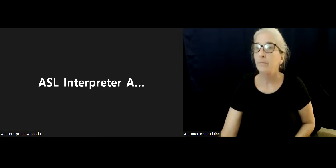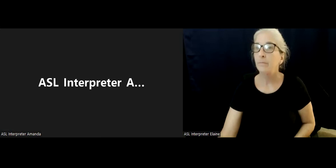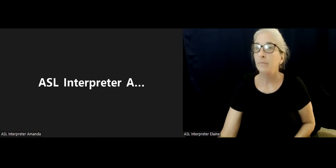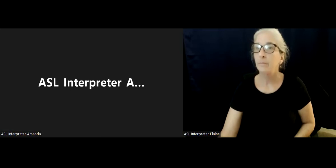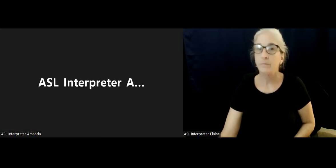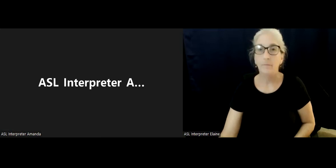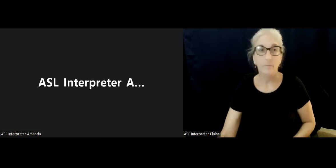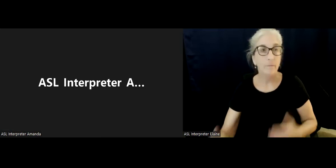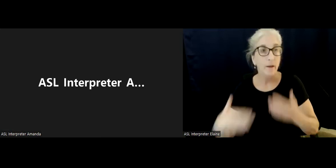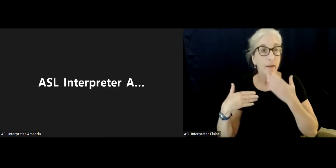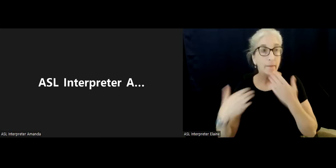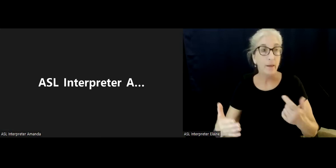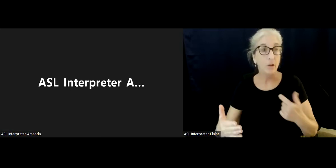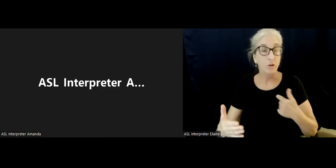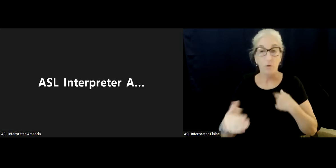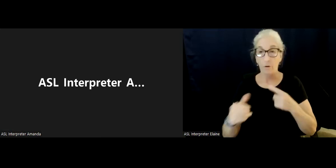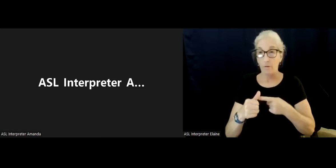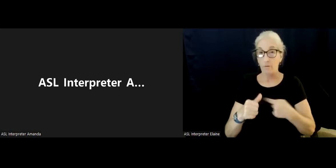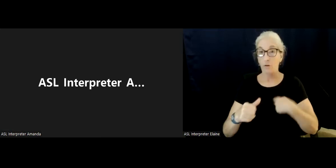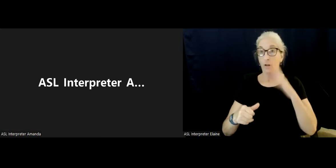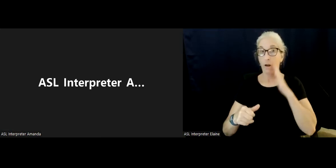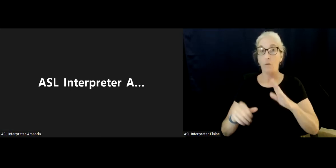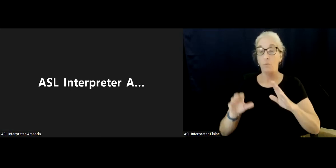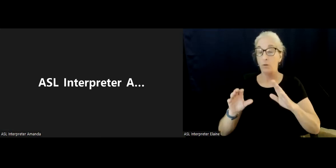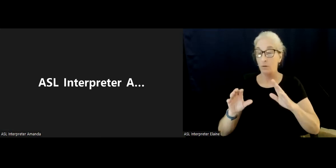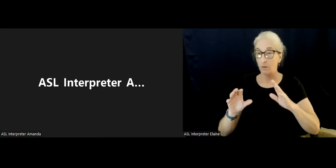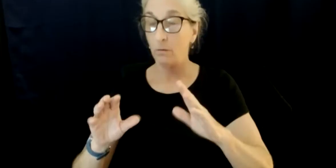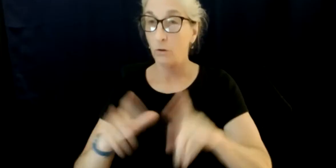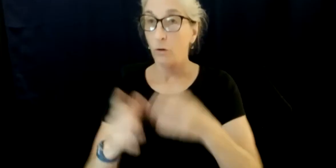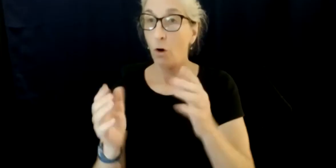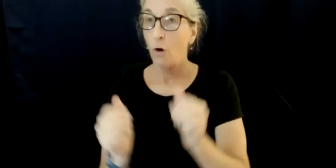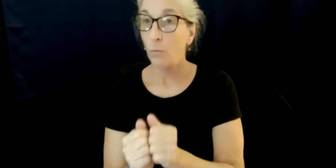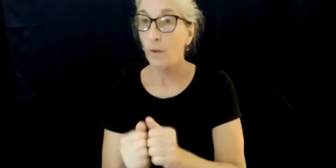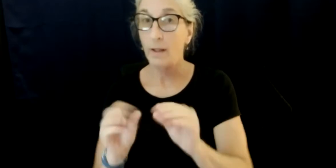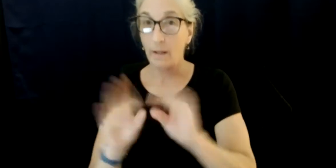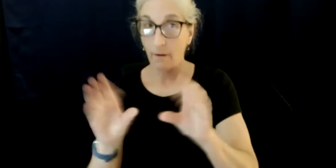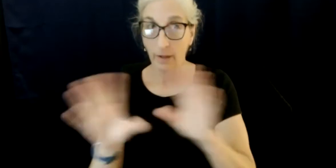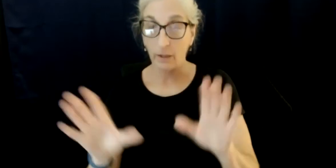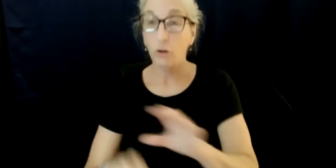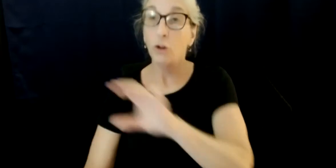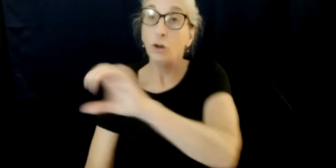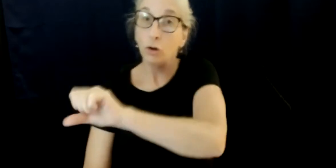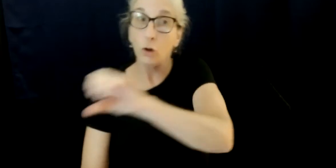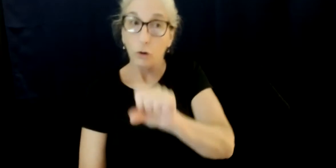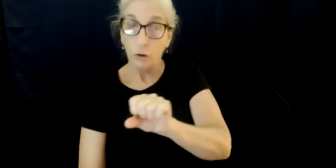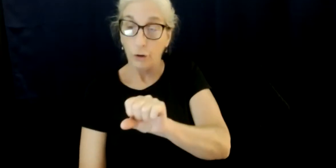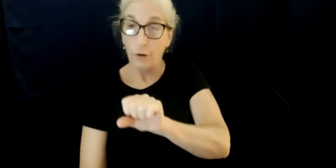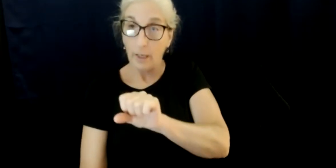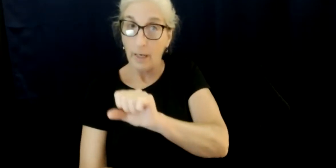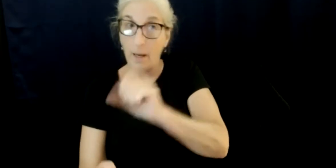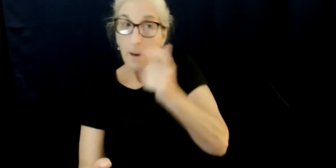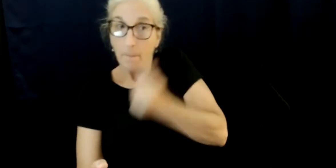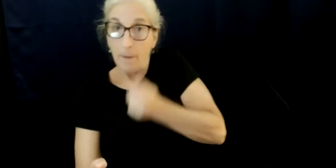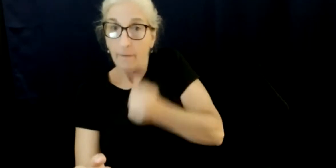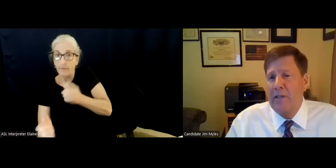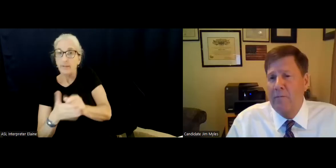just a little bit of clarification. Social Security benefits are different. They are taxable. There's a disabled adult